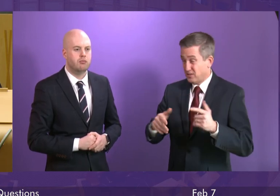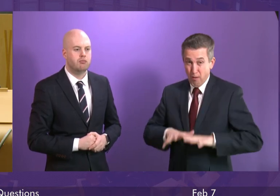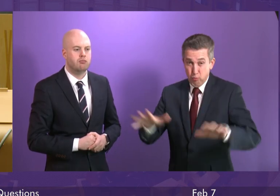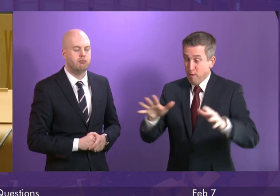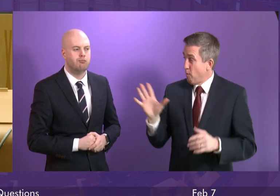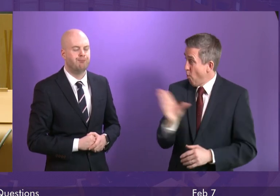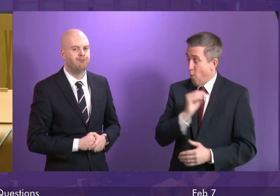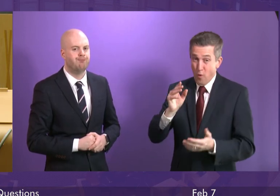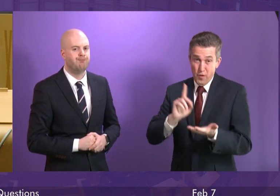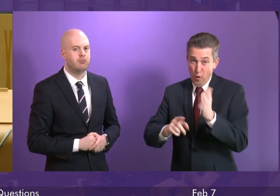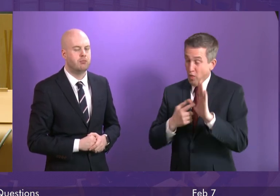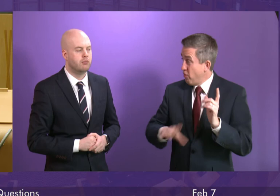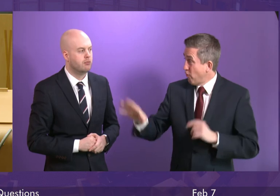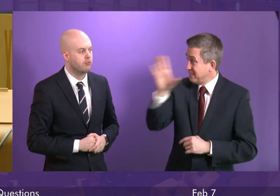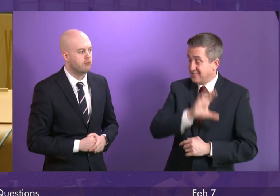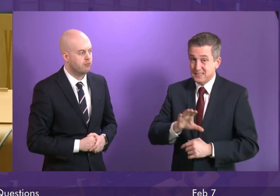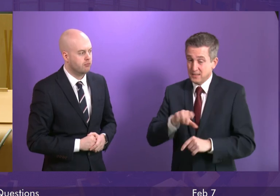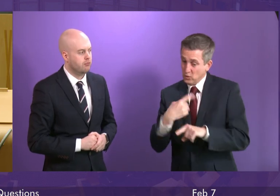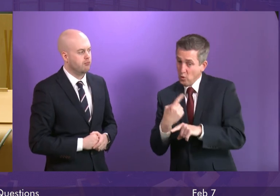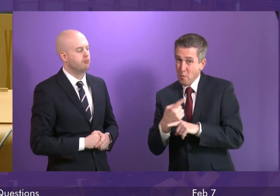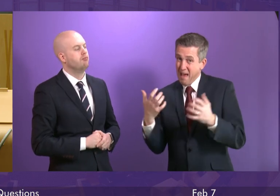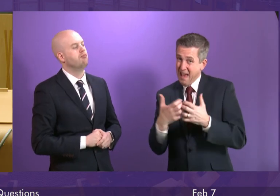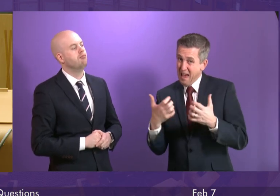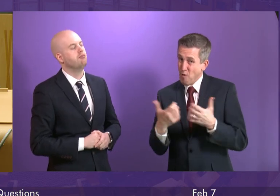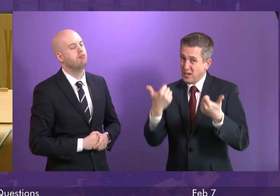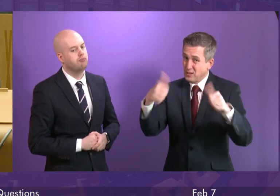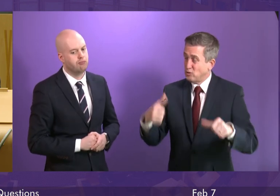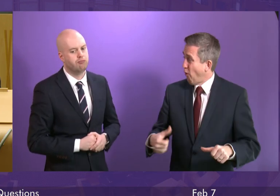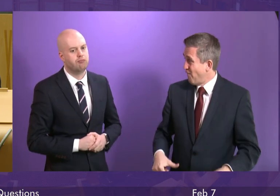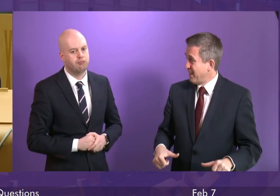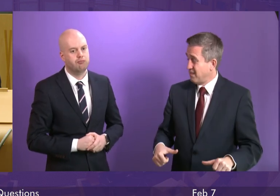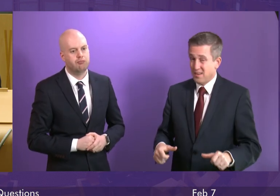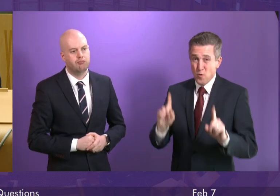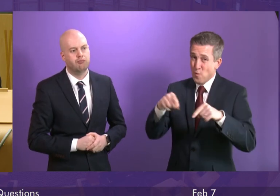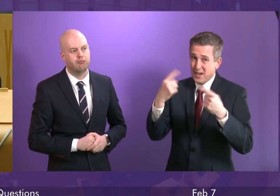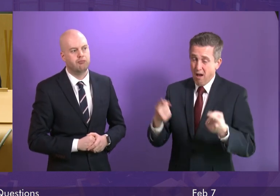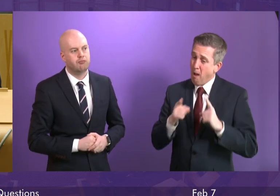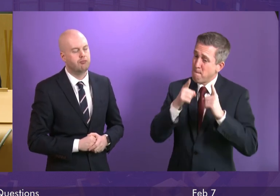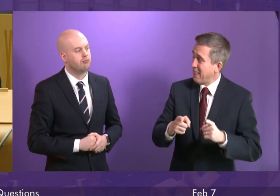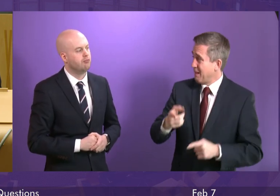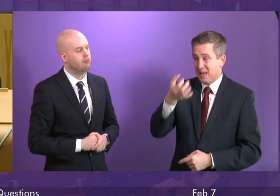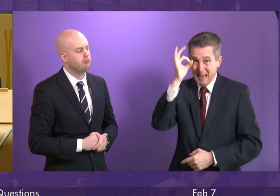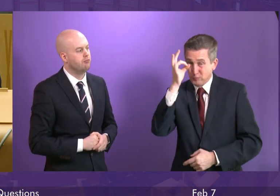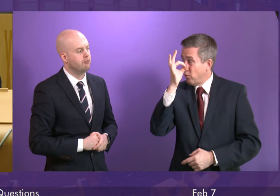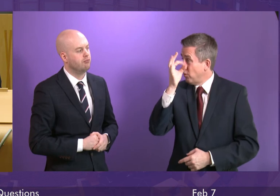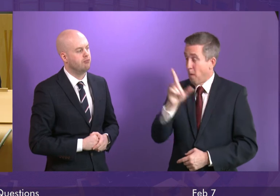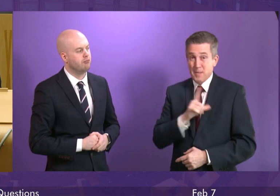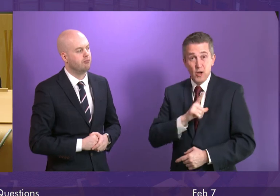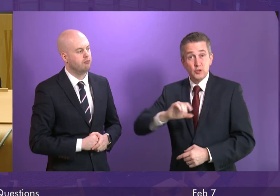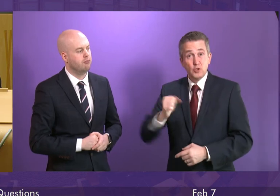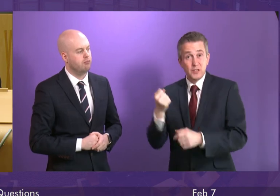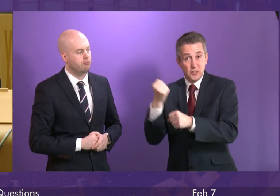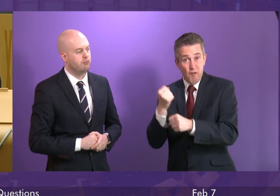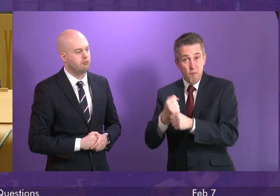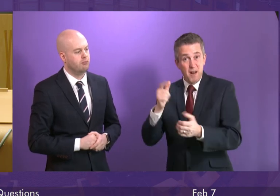and actually have to have a discussion on how we are going to solve those cuts rather than blaming councils when we vote through those